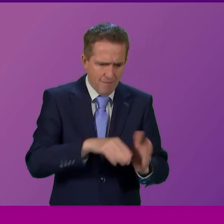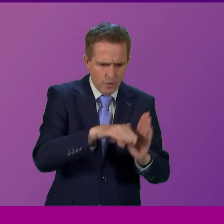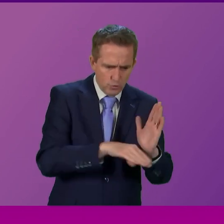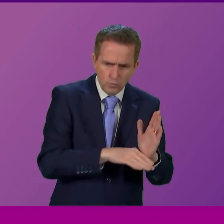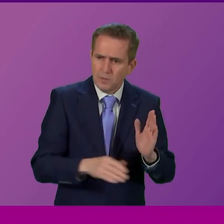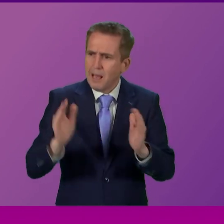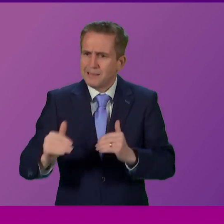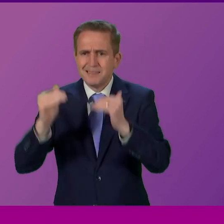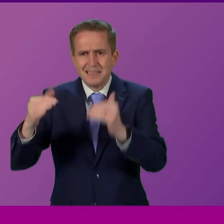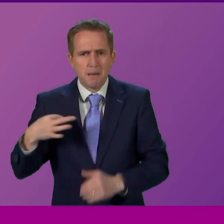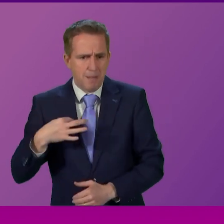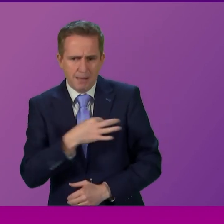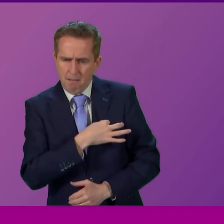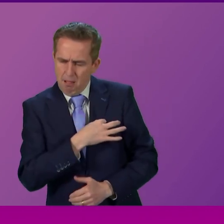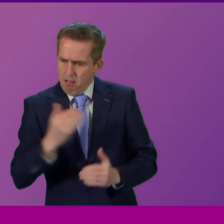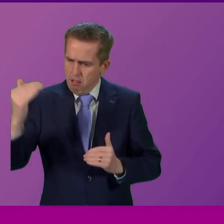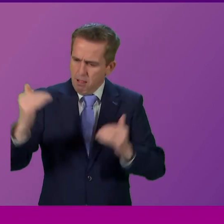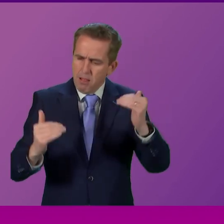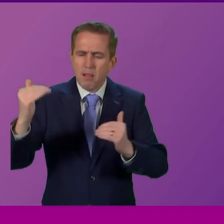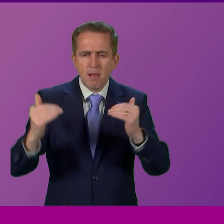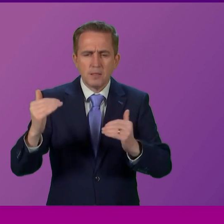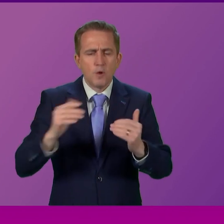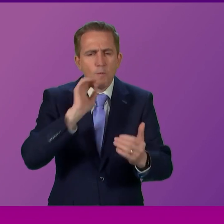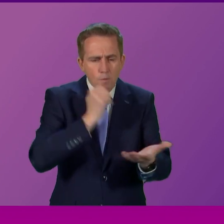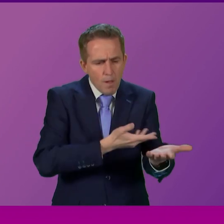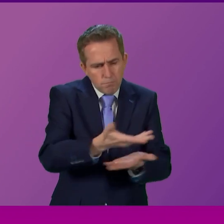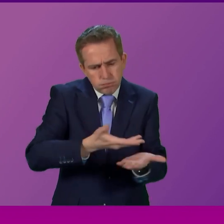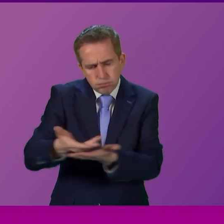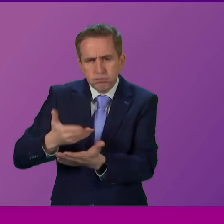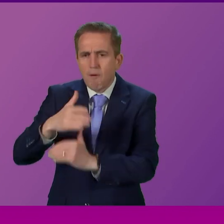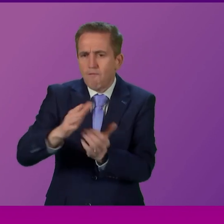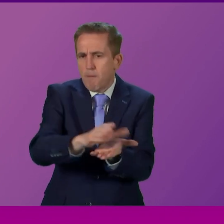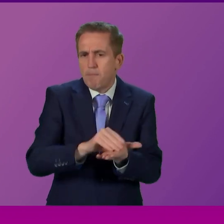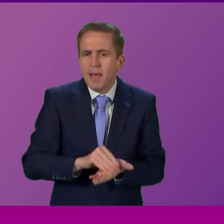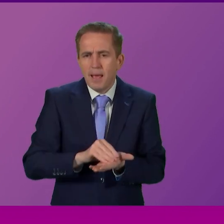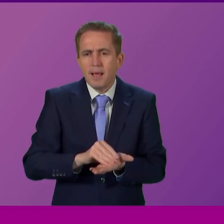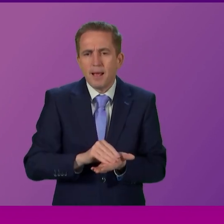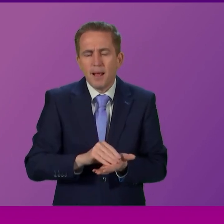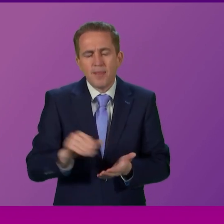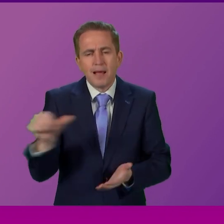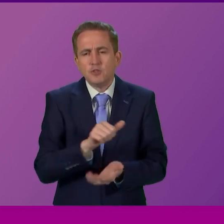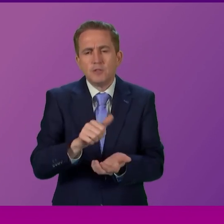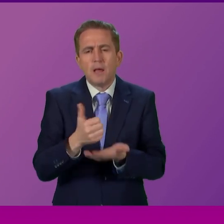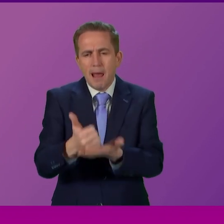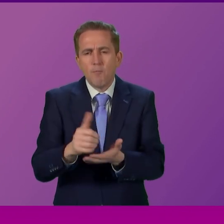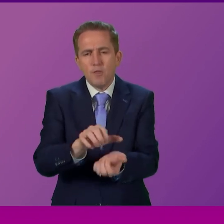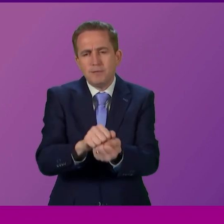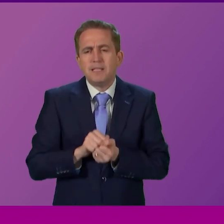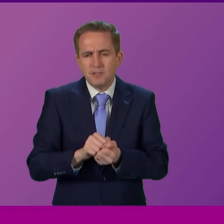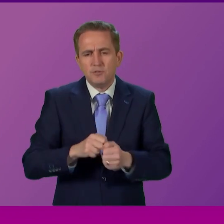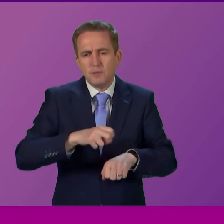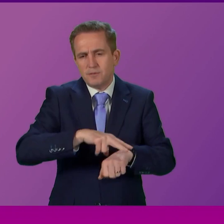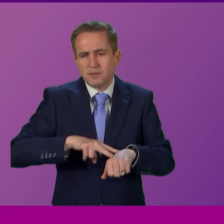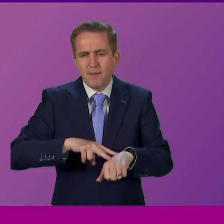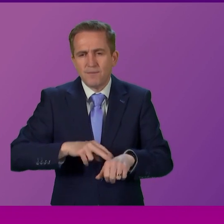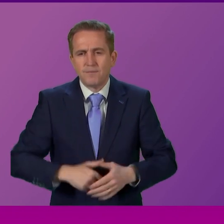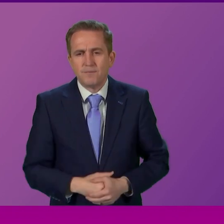doctors and senior medical staff so we'll continue to engage on pay that will also help with retention as well thank you that